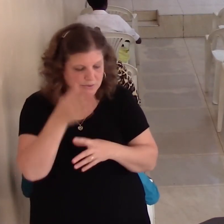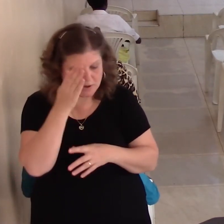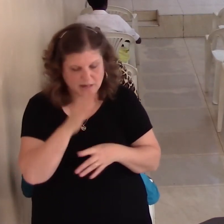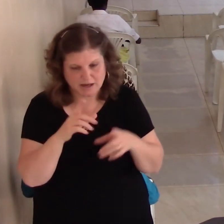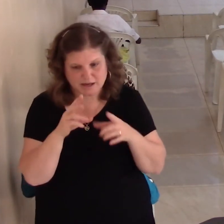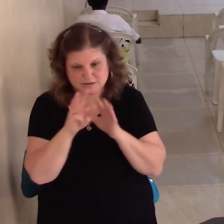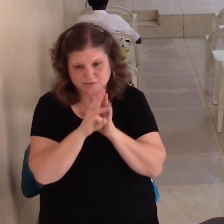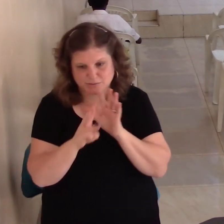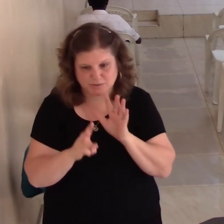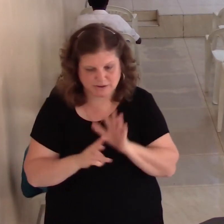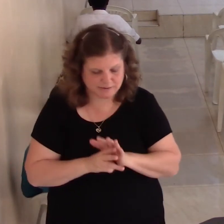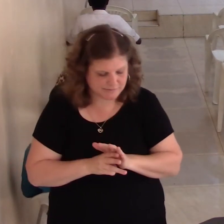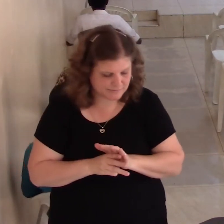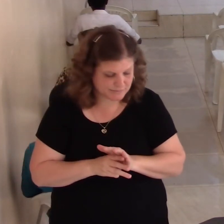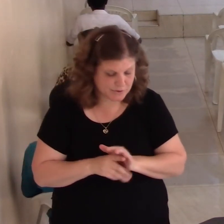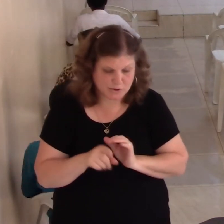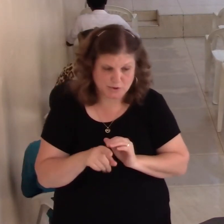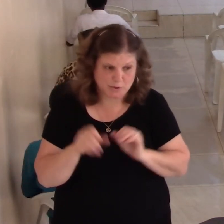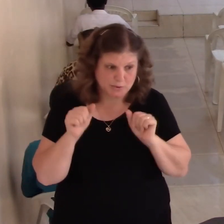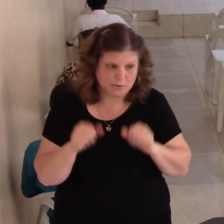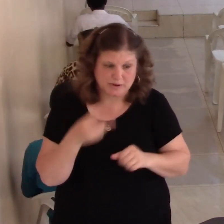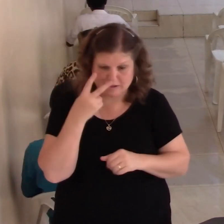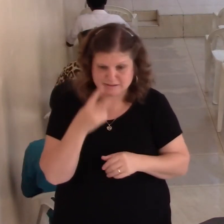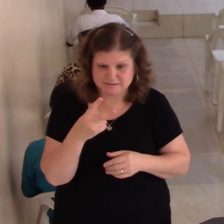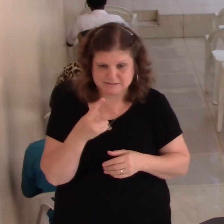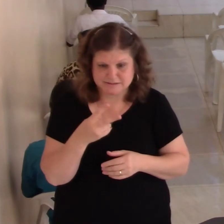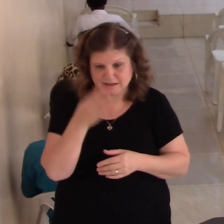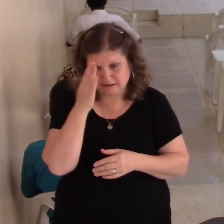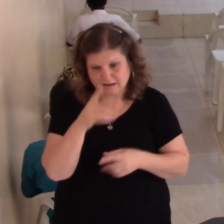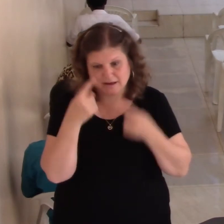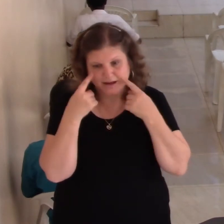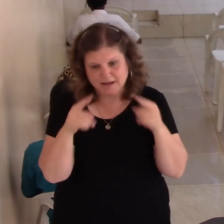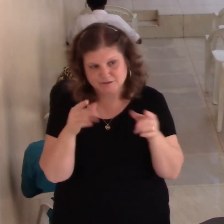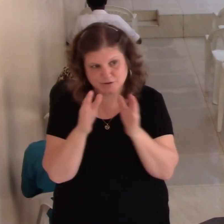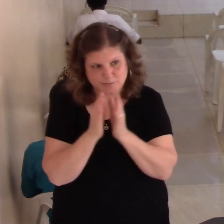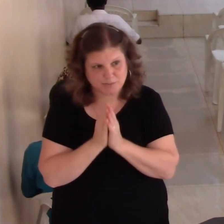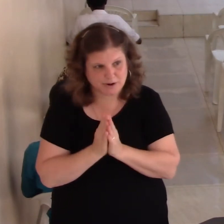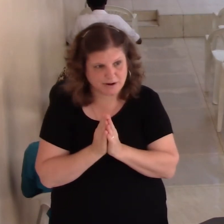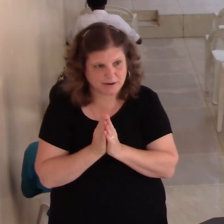you might even see those prayers being asked for many times. But it has to be sincere.